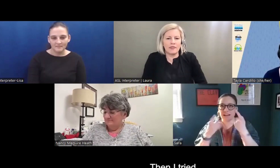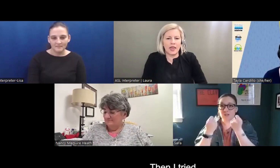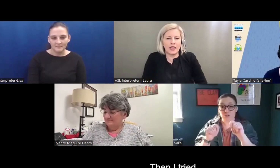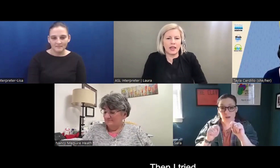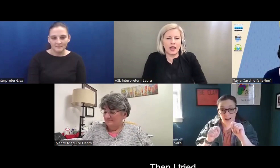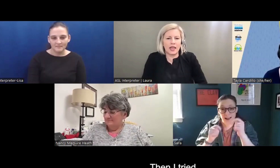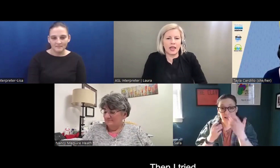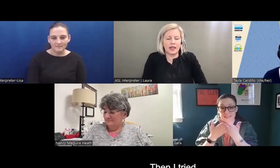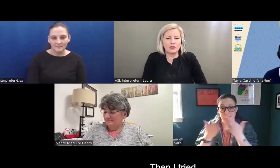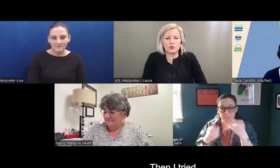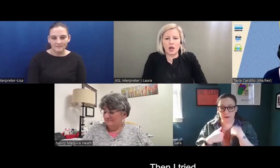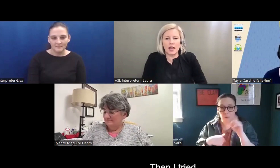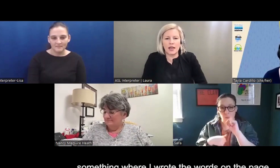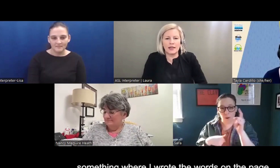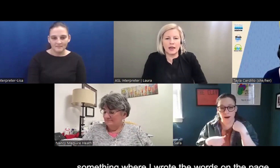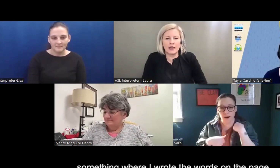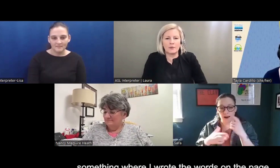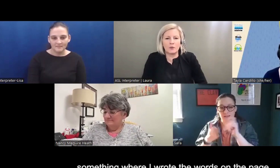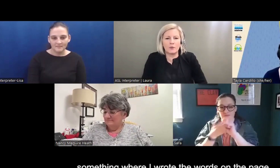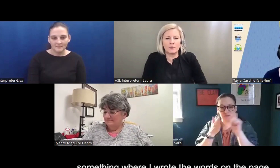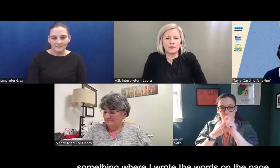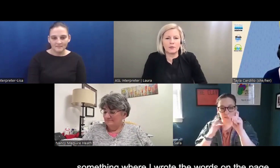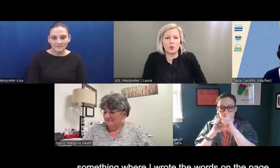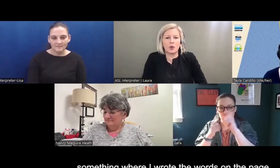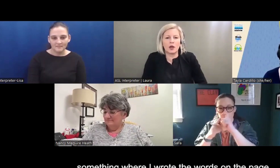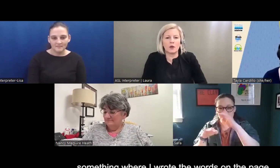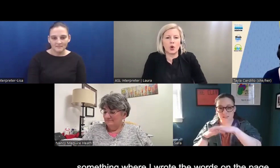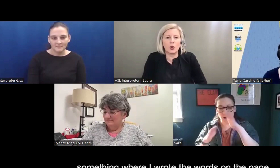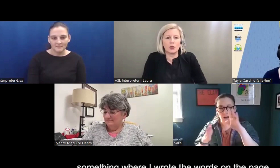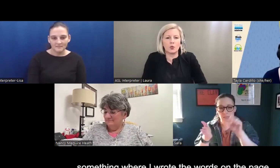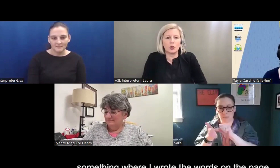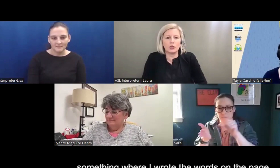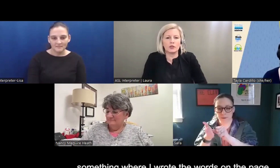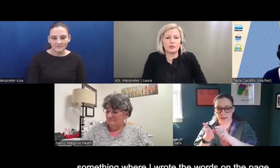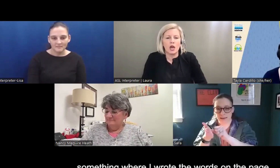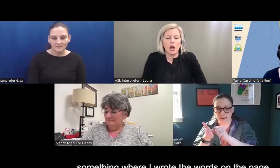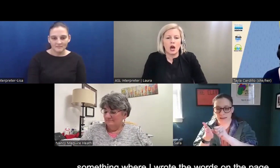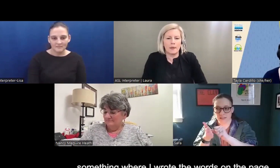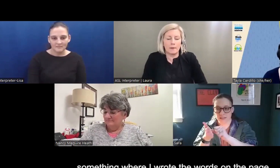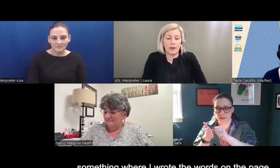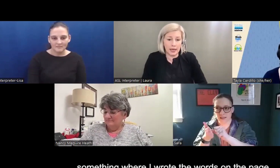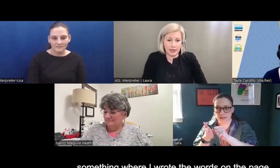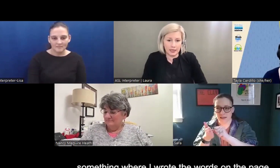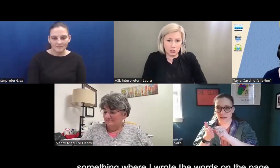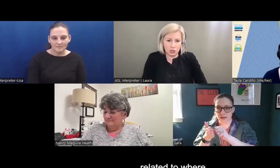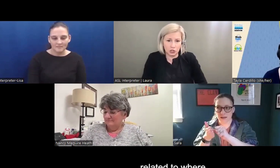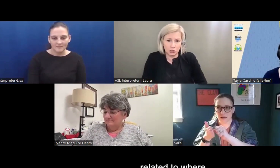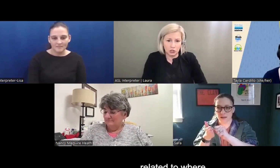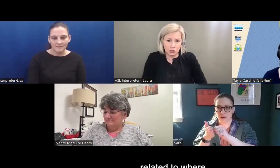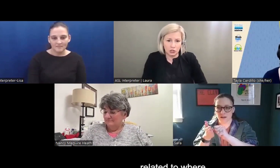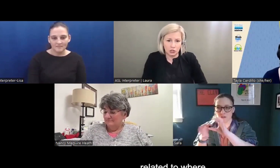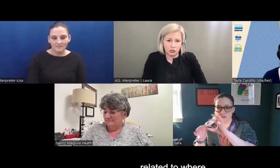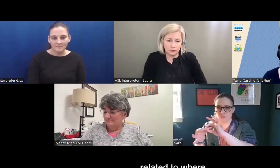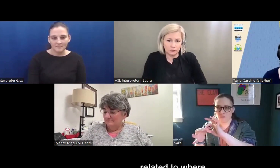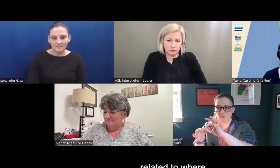And then I had tried, um, something where I wrote the words on the page